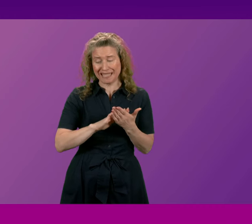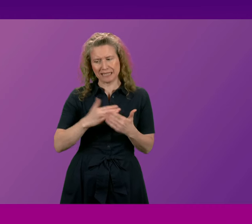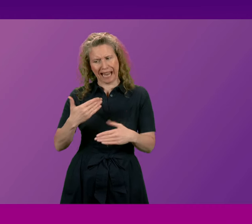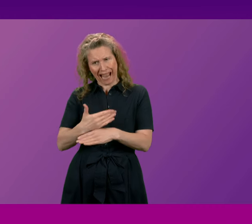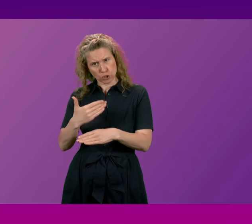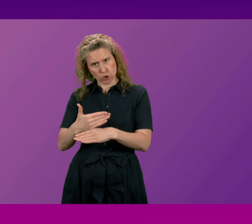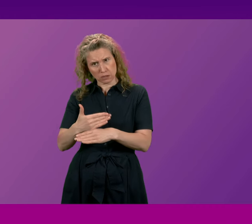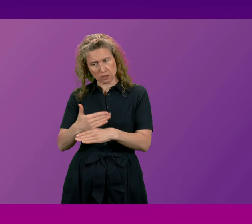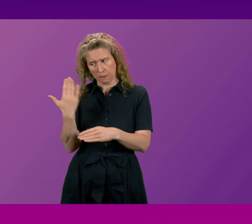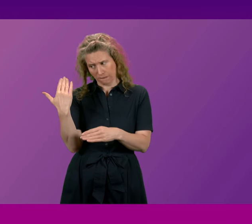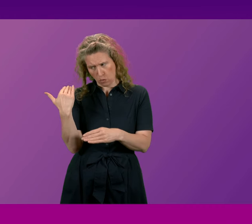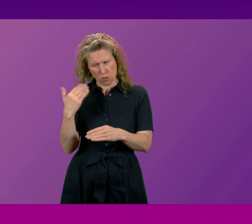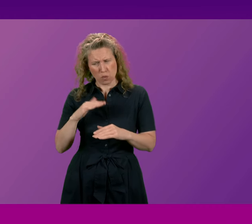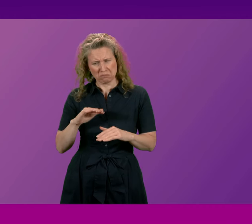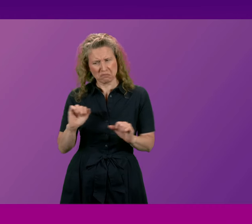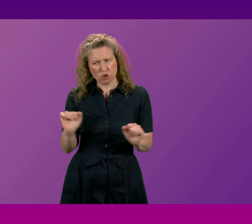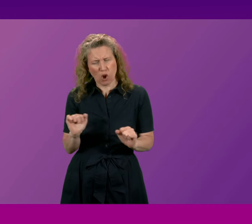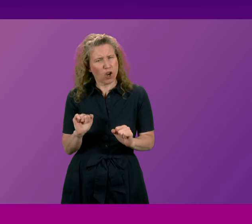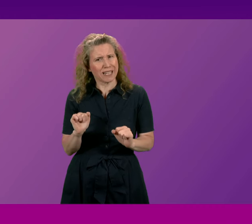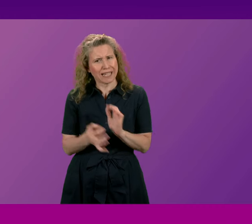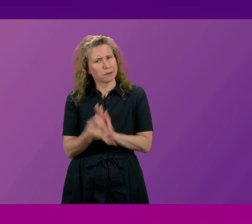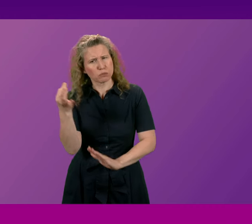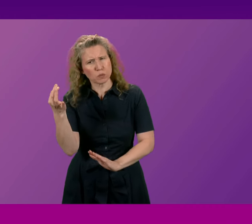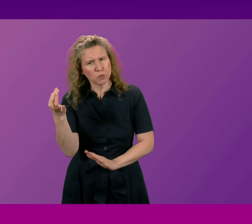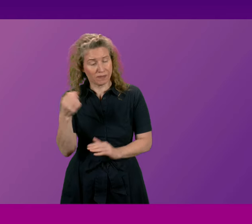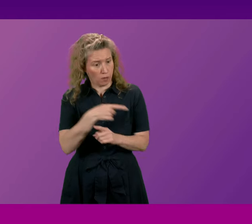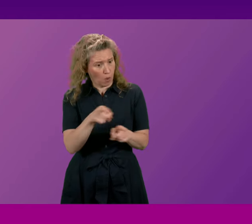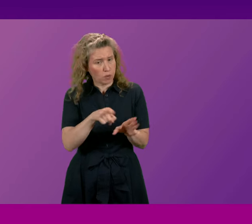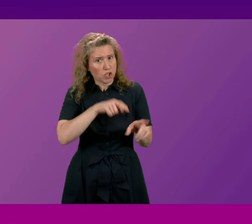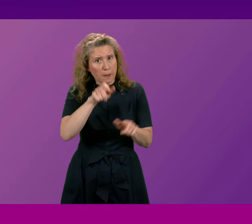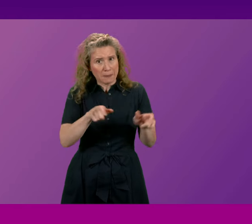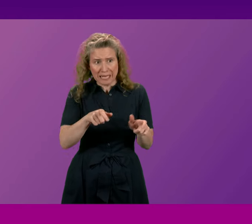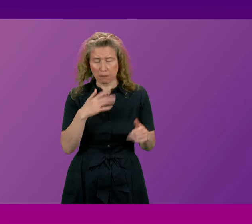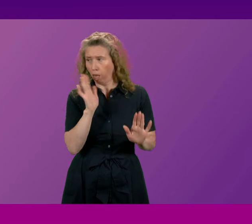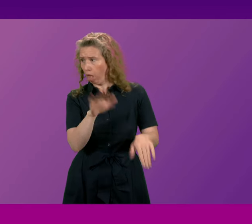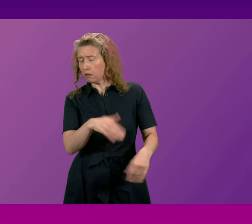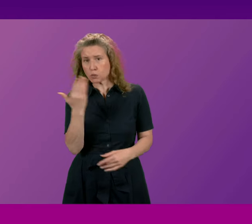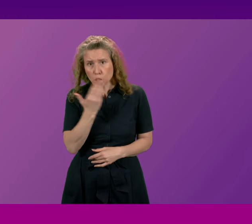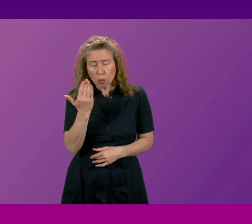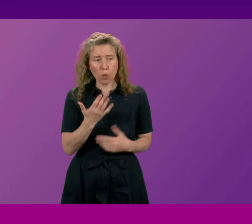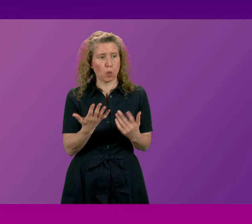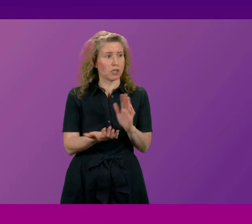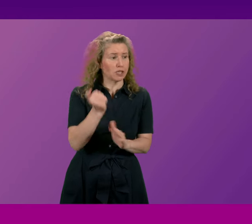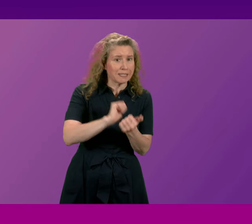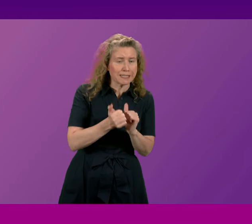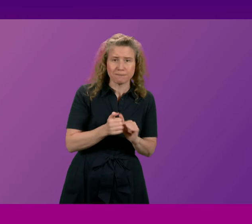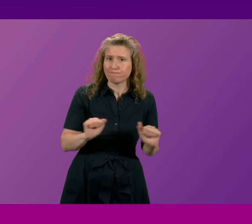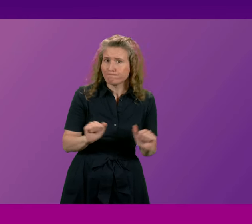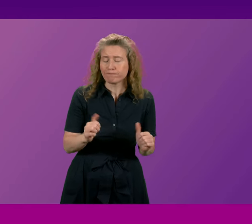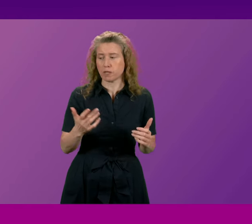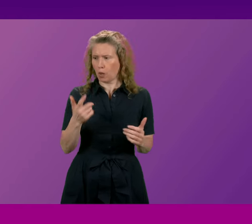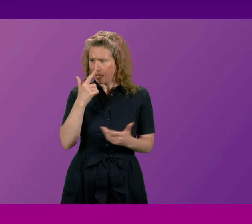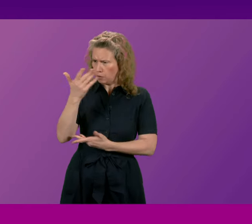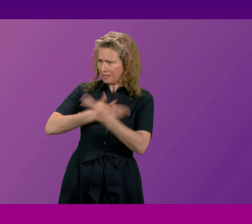previously have not had a positive difference in getting these young people to school so can the first minister say what specifically